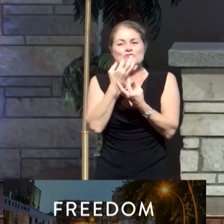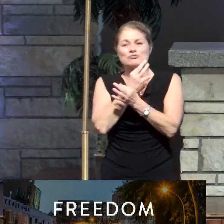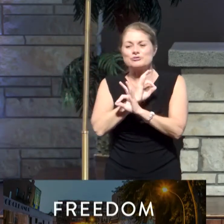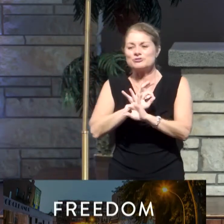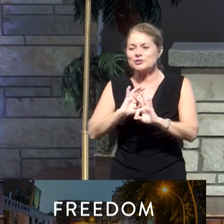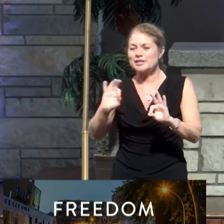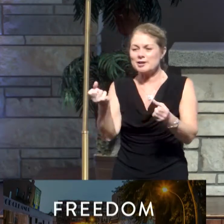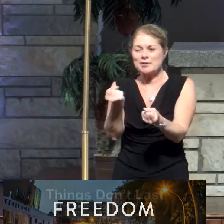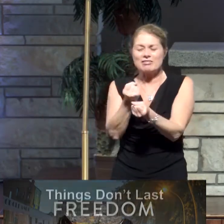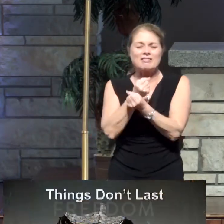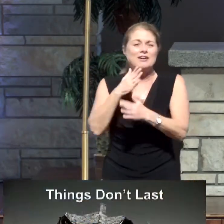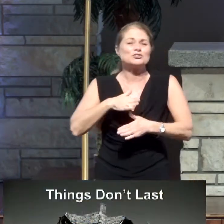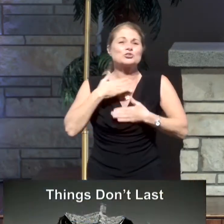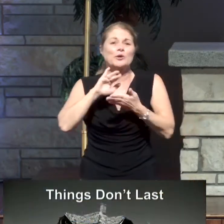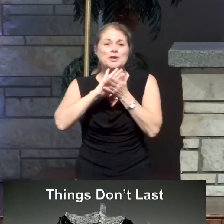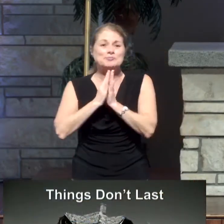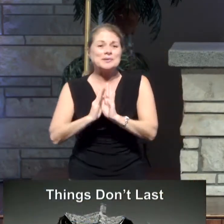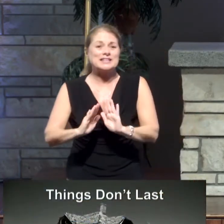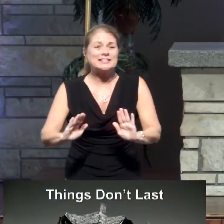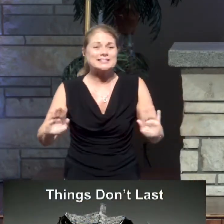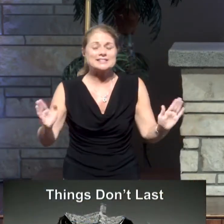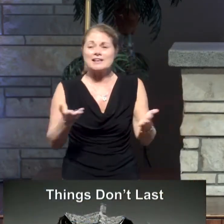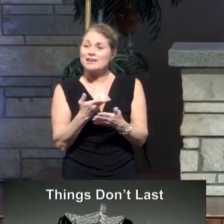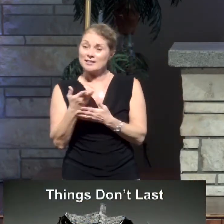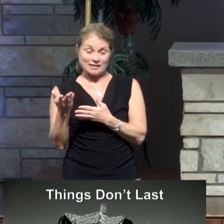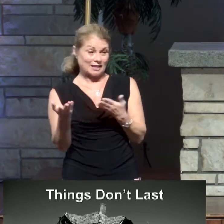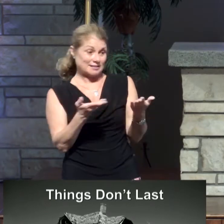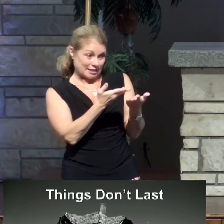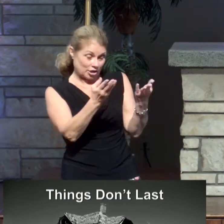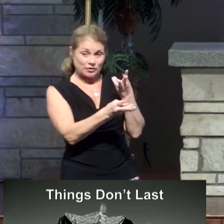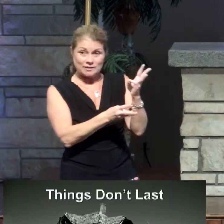joy, a peace. Things in this world don't last.